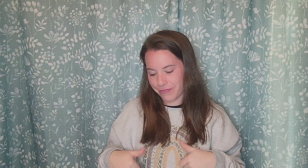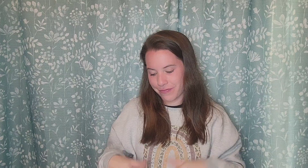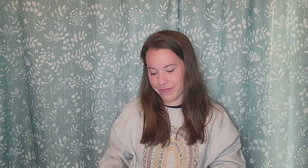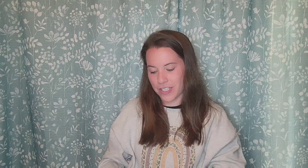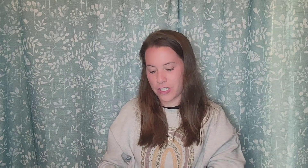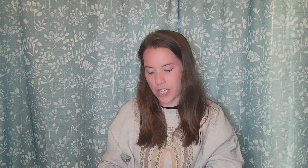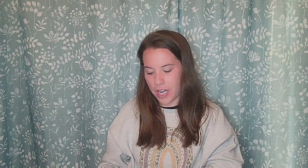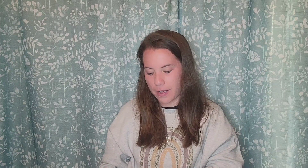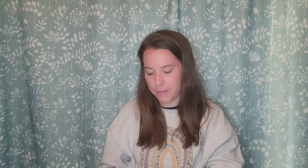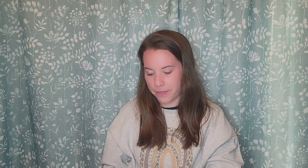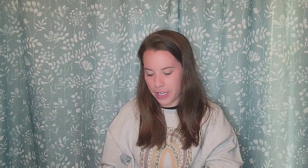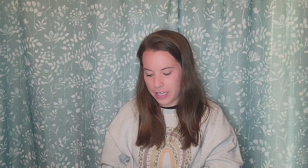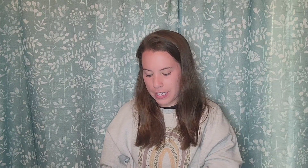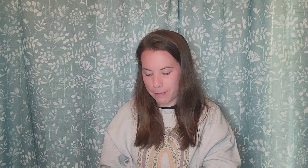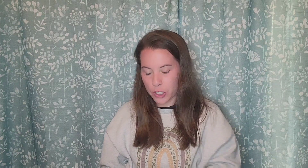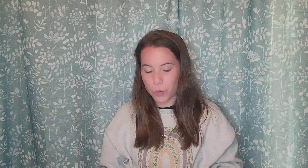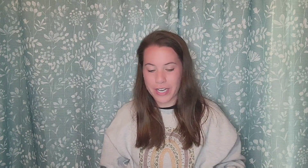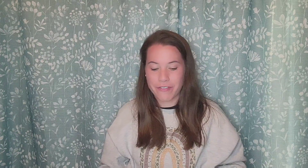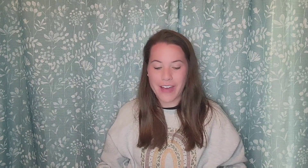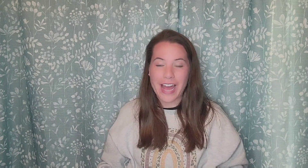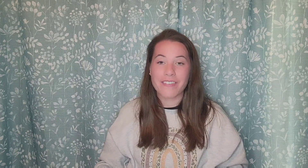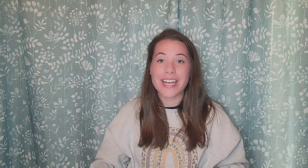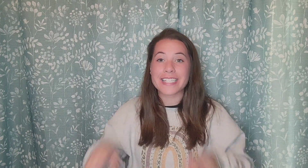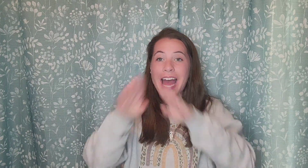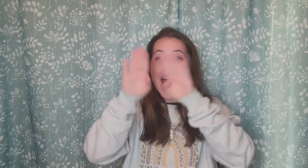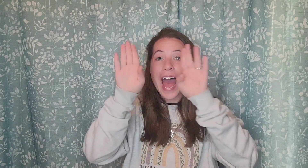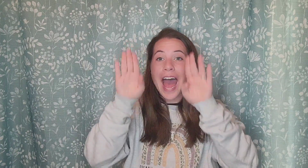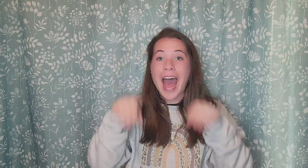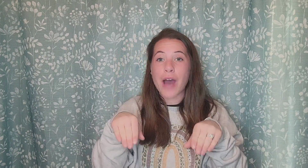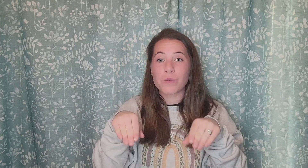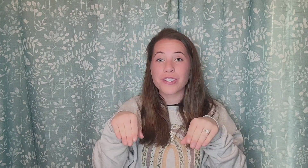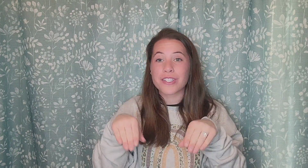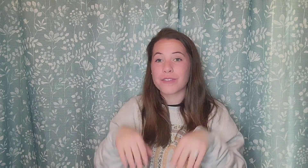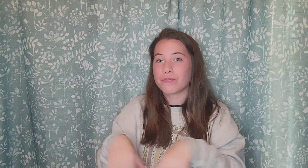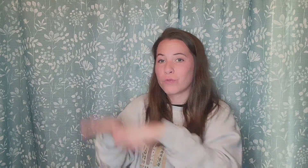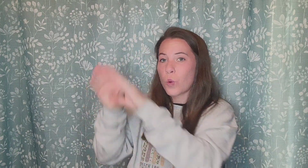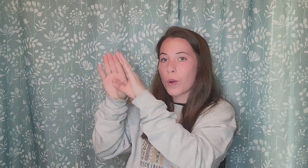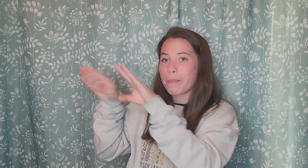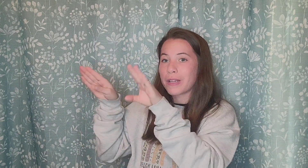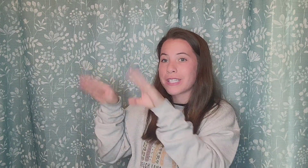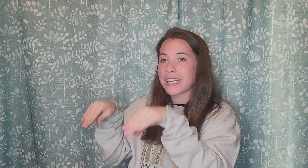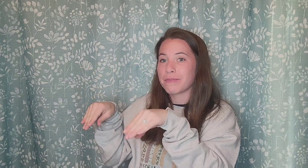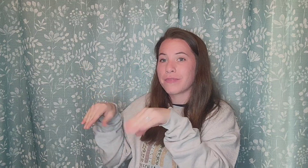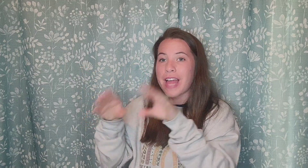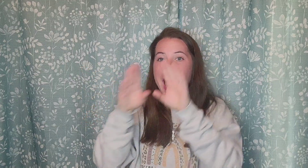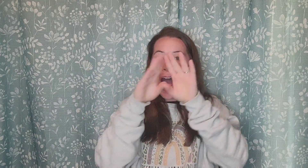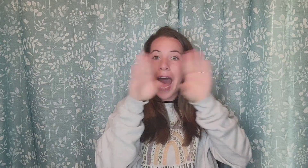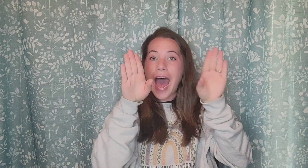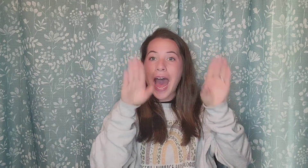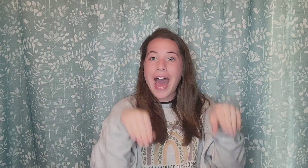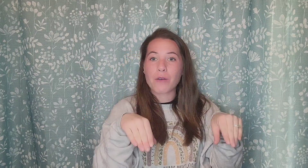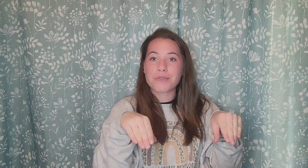Good job. Number 25 is house. Or building. House.